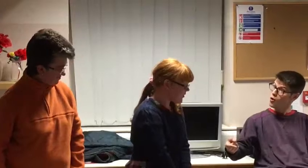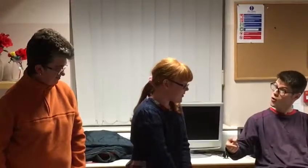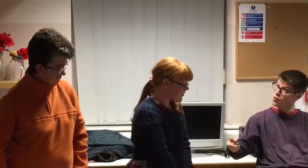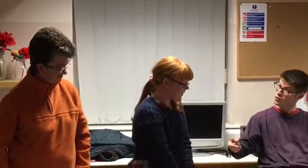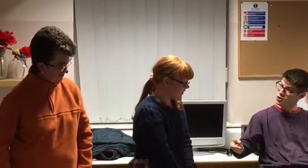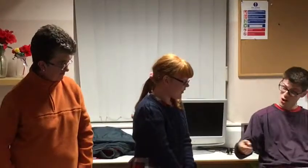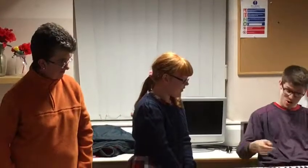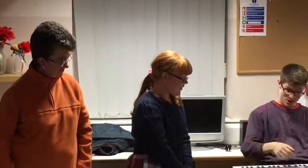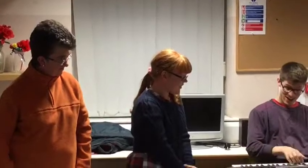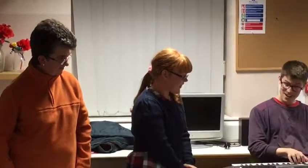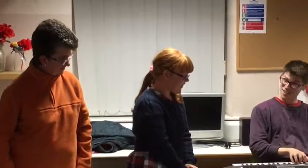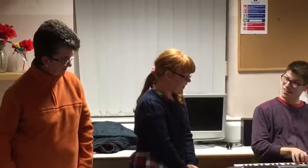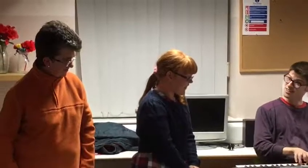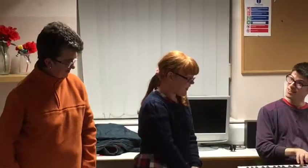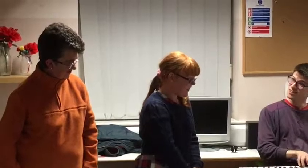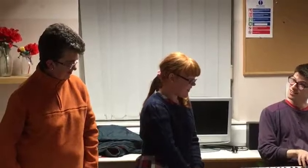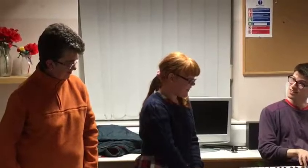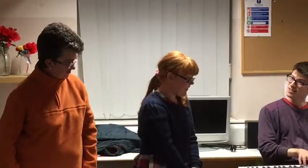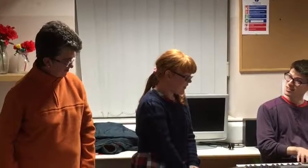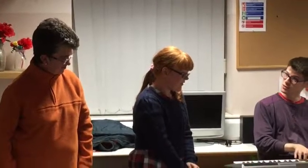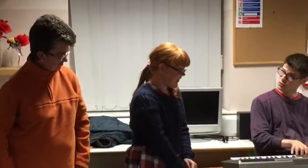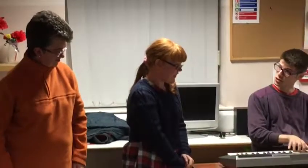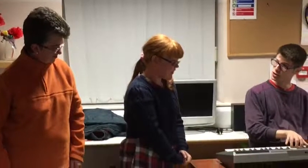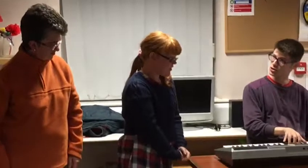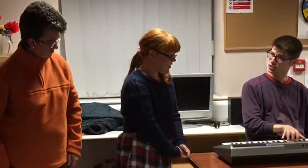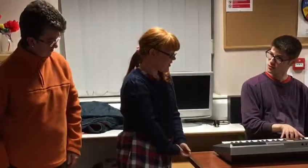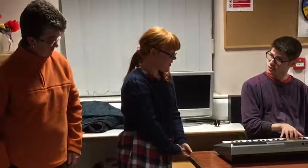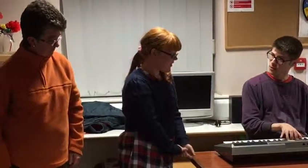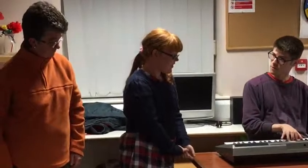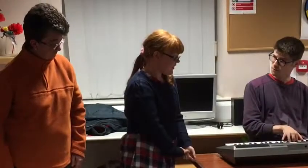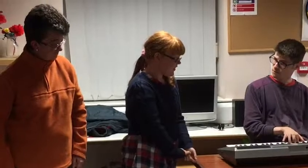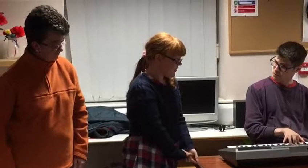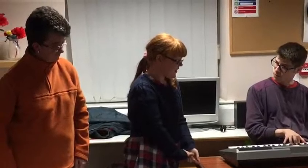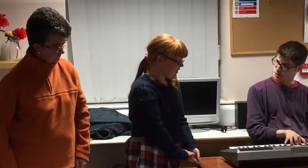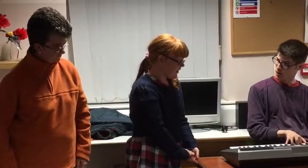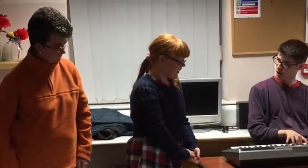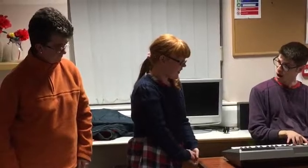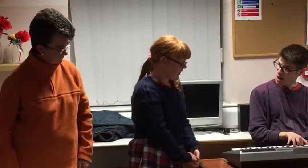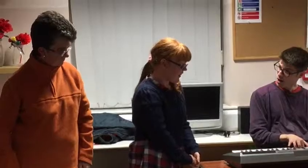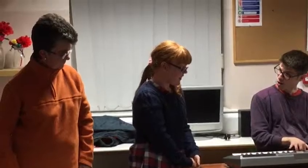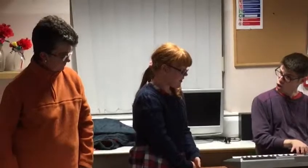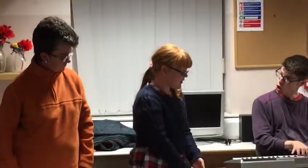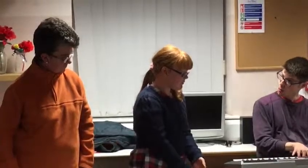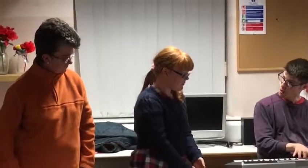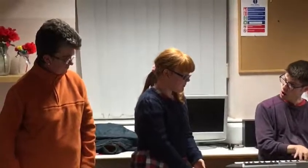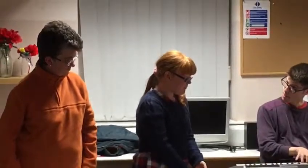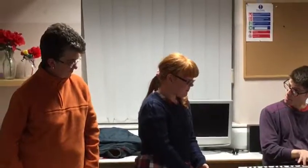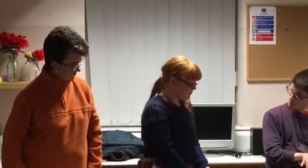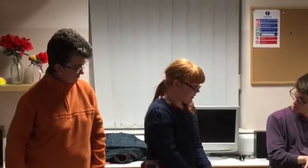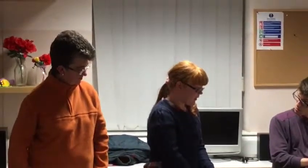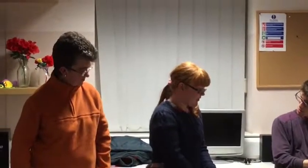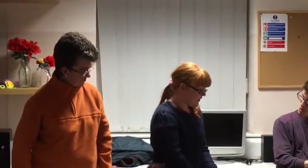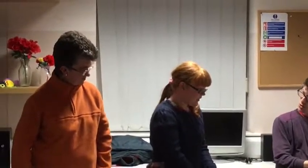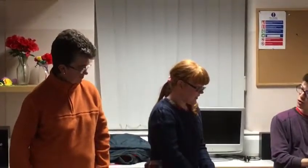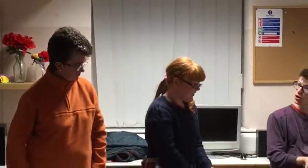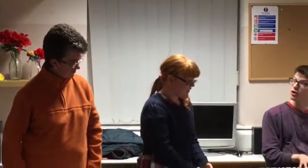Hello Yeah I know What is good